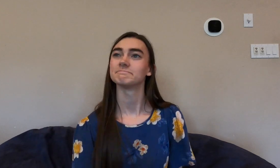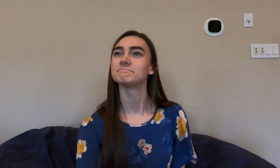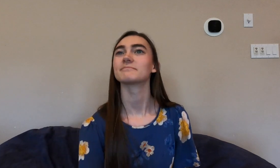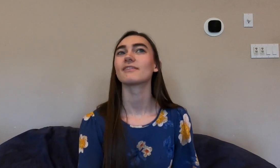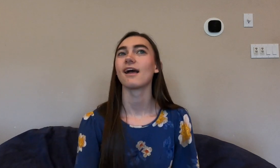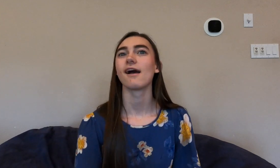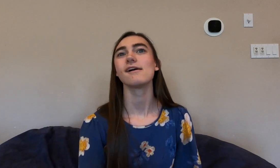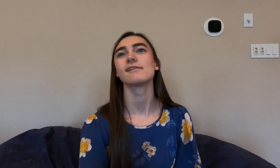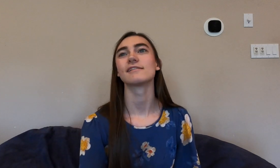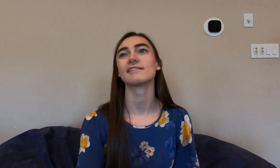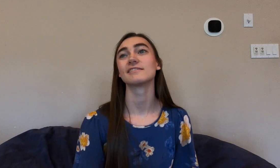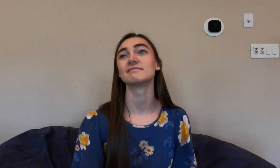I prefer.